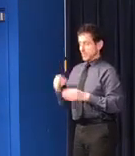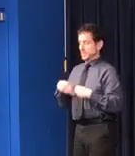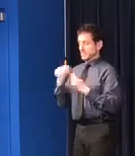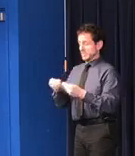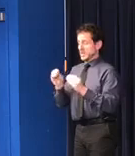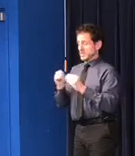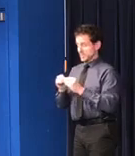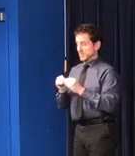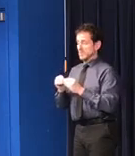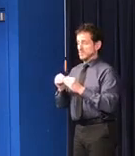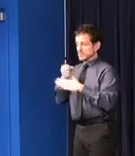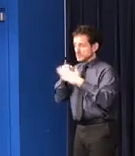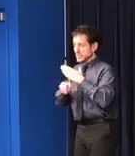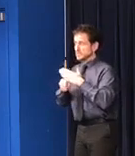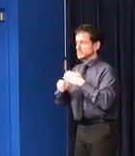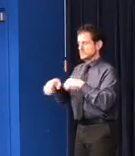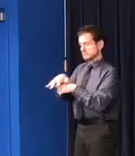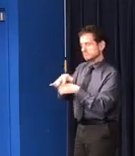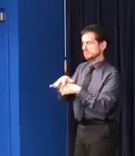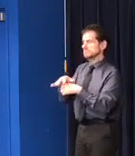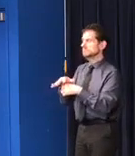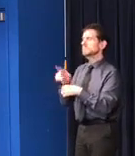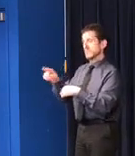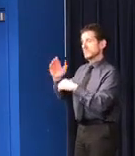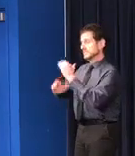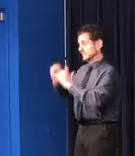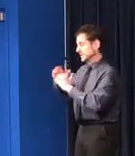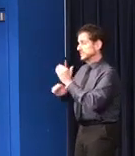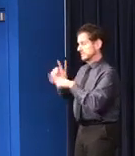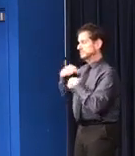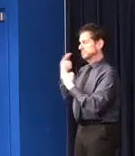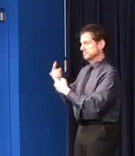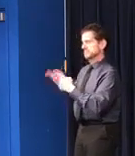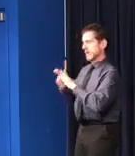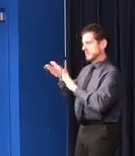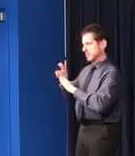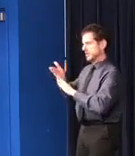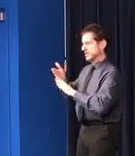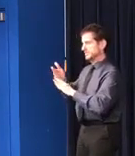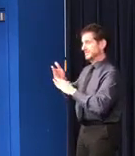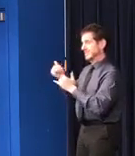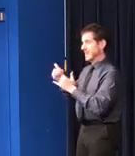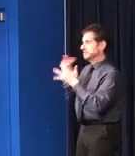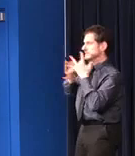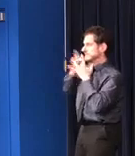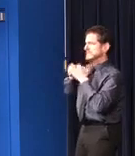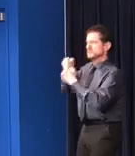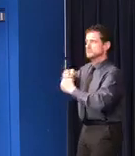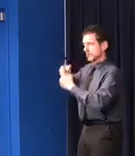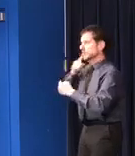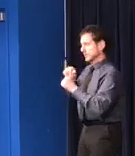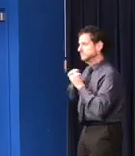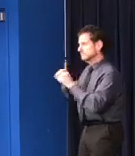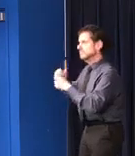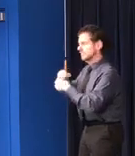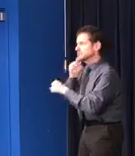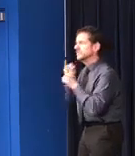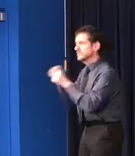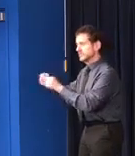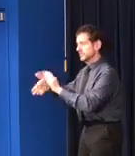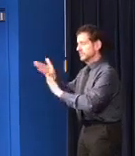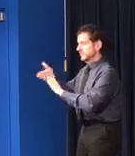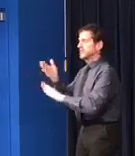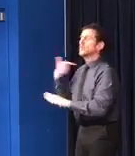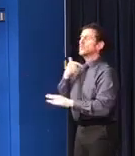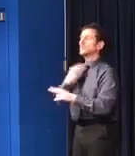additional facilities so that we can keep these facilities operational. And other costs will be considered to allow flexibility to use funds